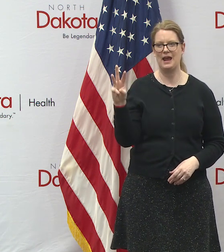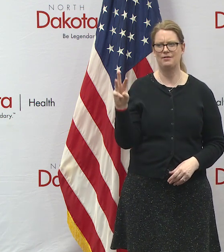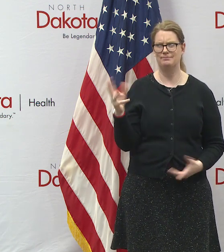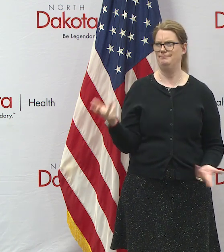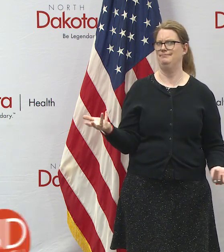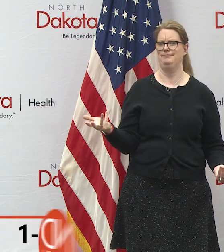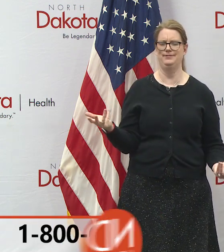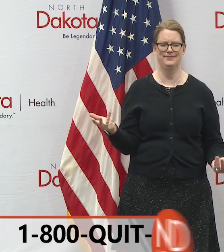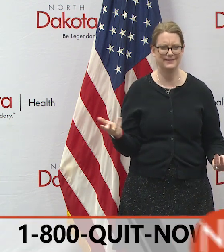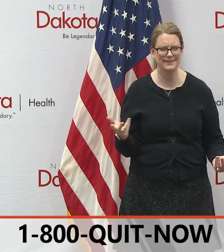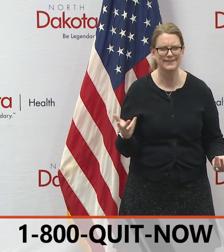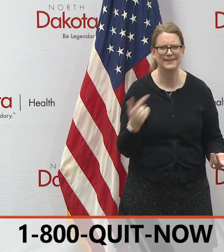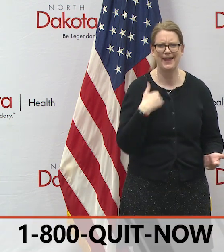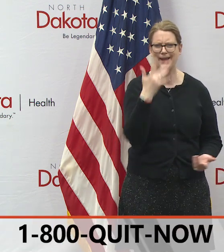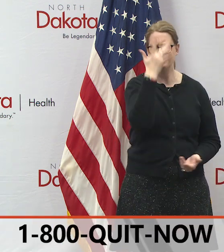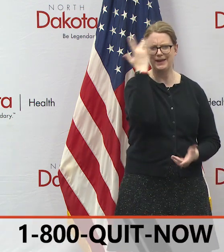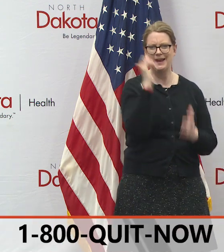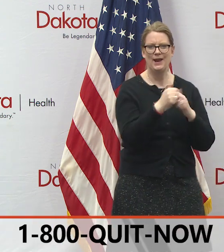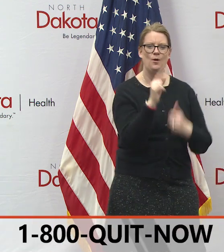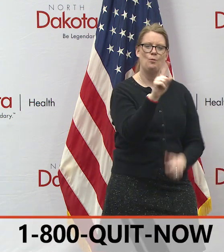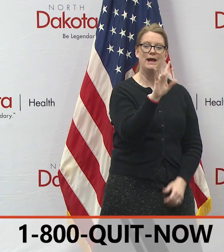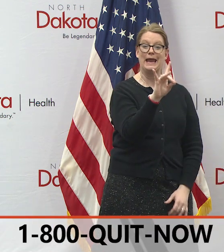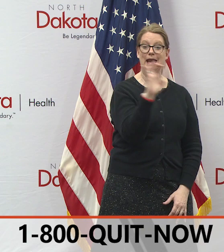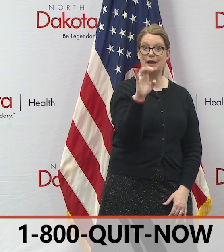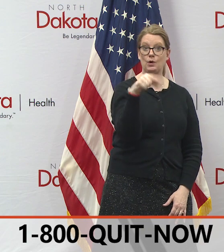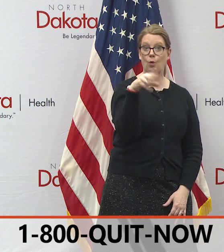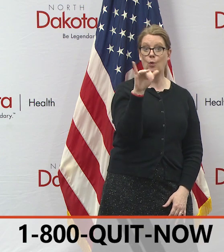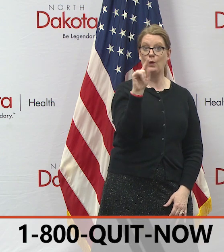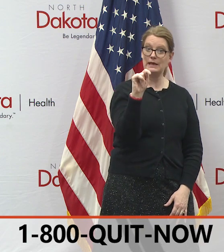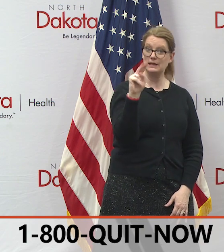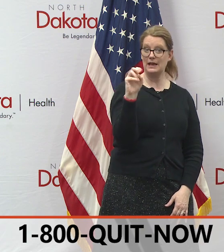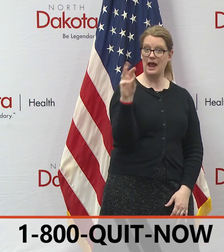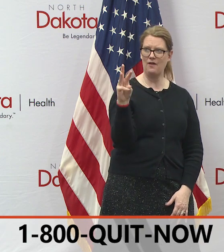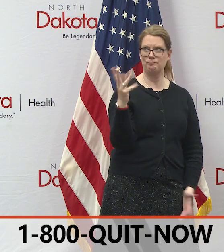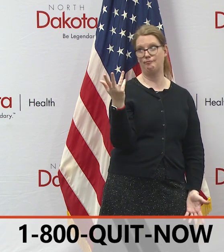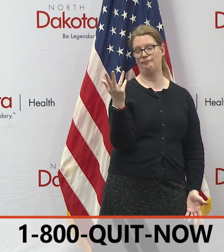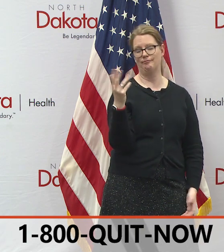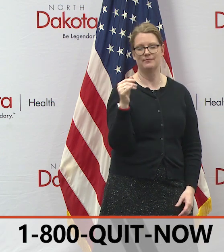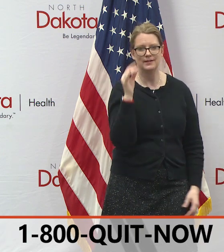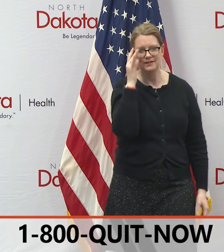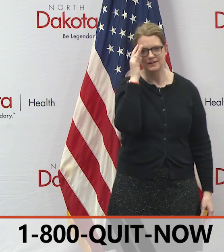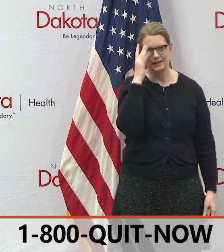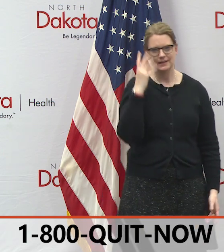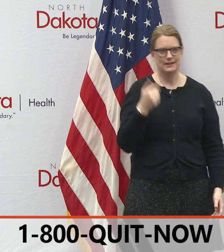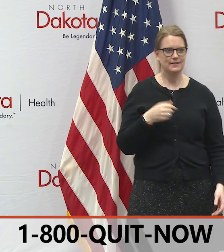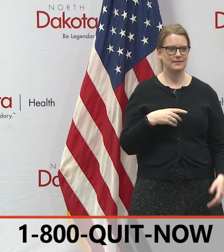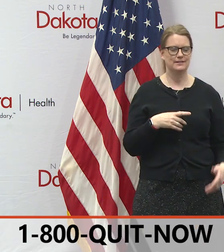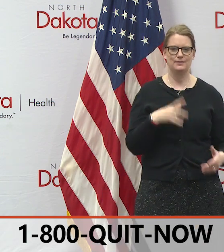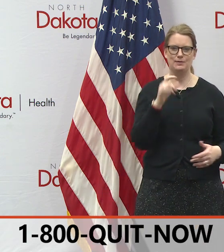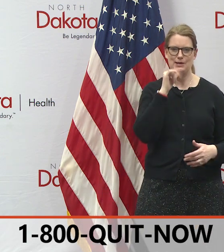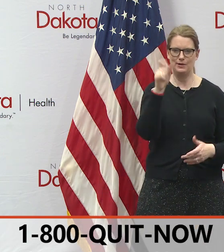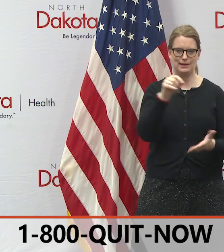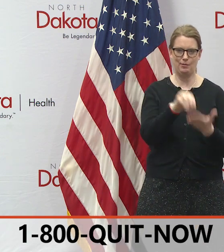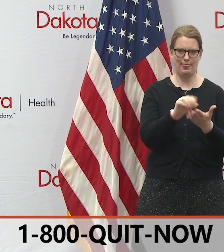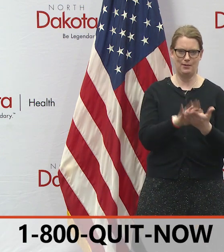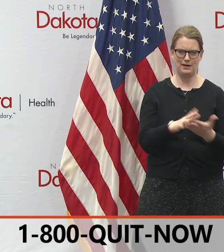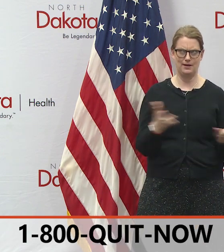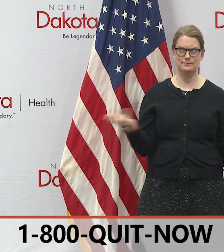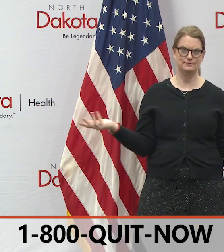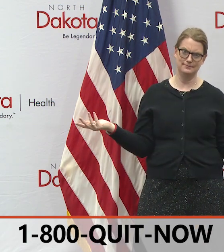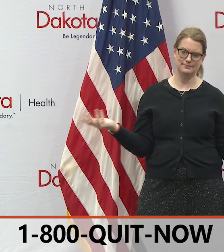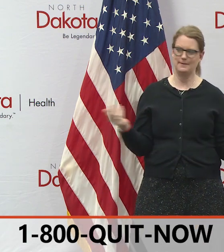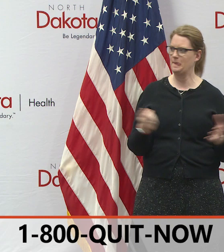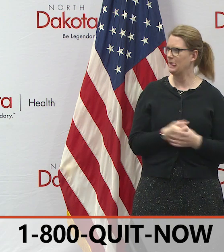how could i forgot that 1-800 quit now 1-800 quit now uh i don't think we even had to write that one down but anyway uh